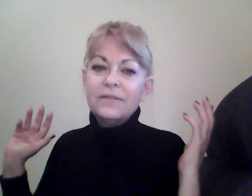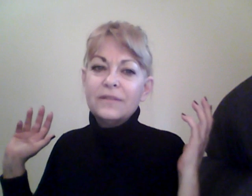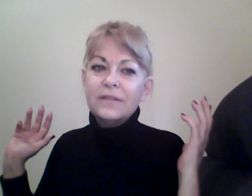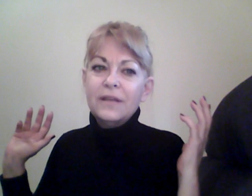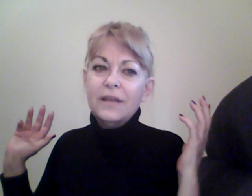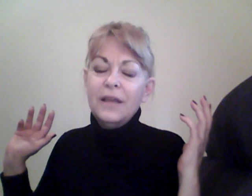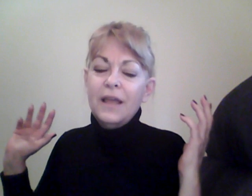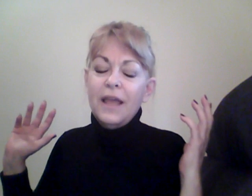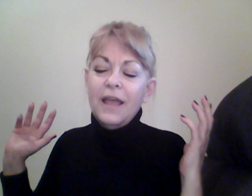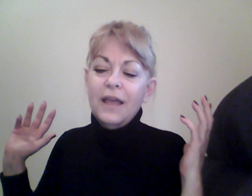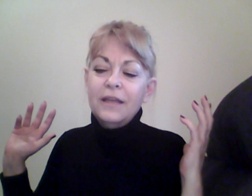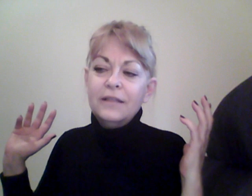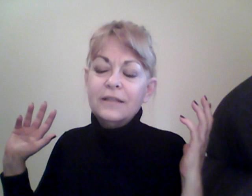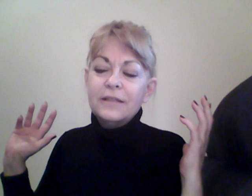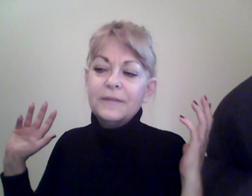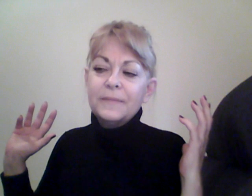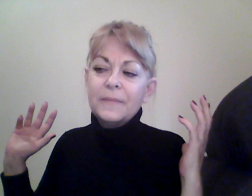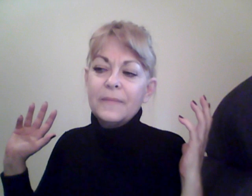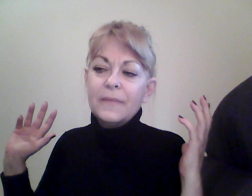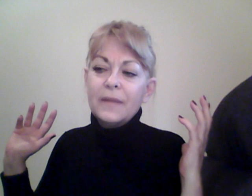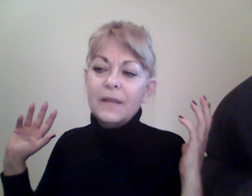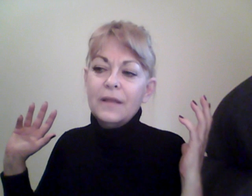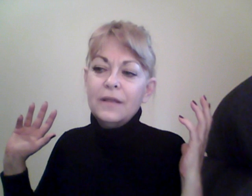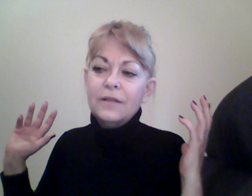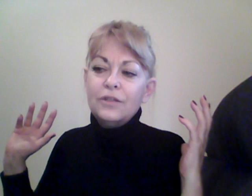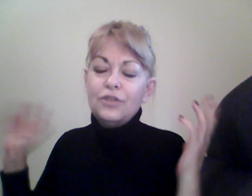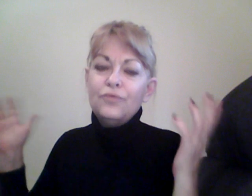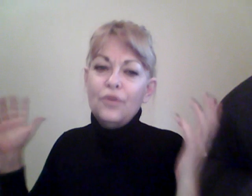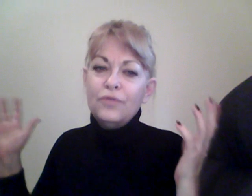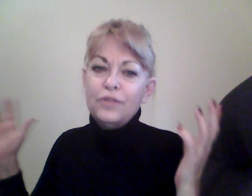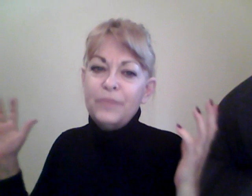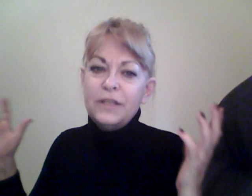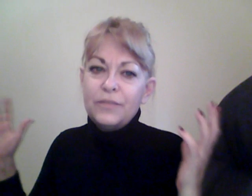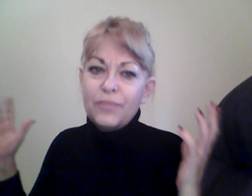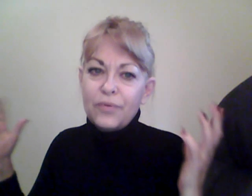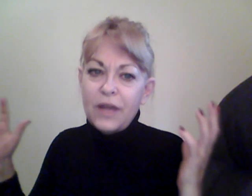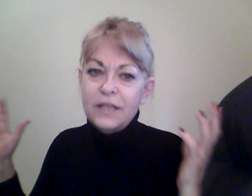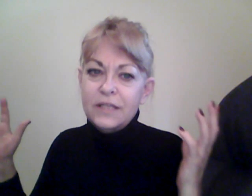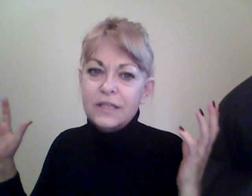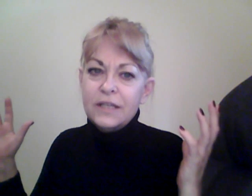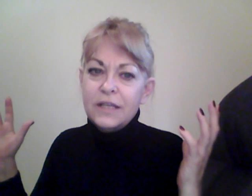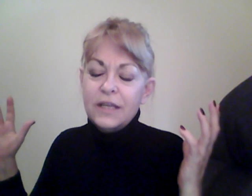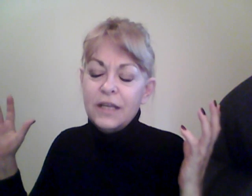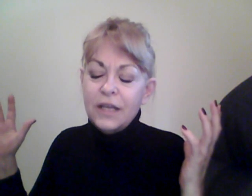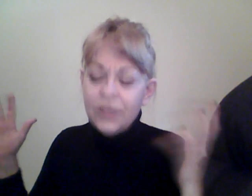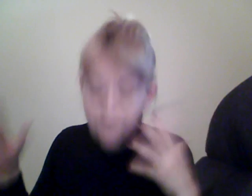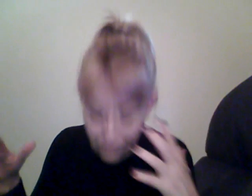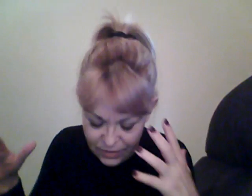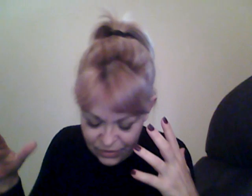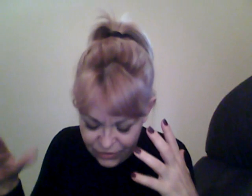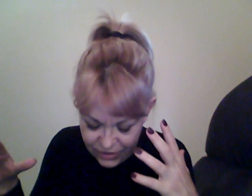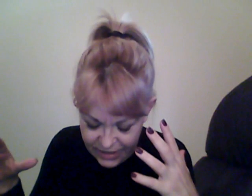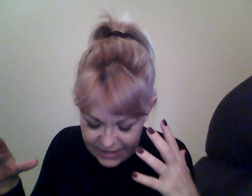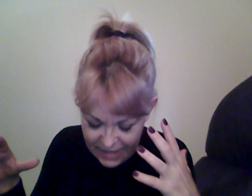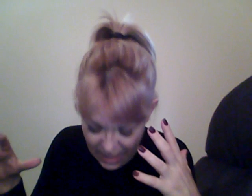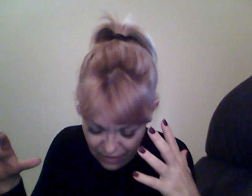And, do you know, to be depressed, you're always usually down,